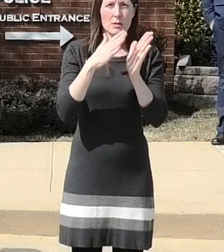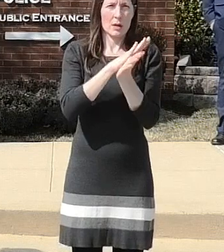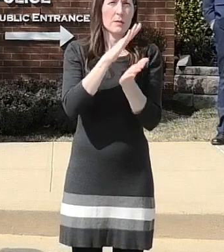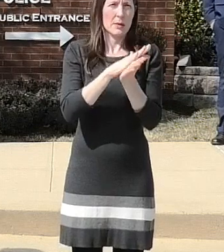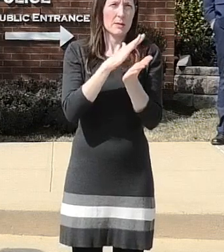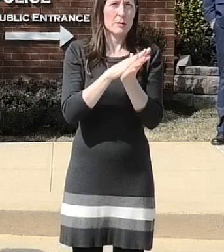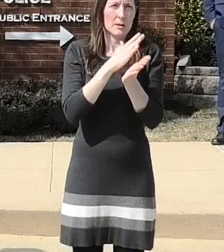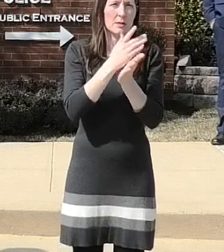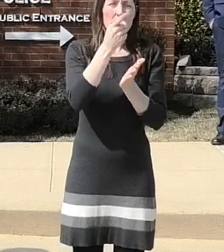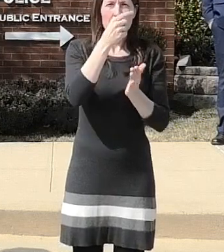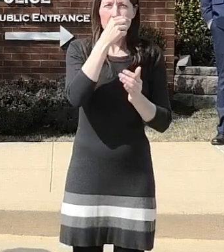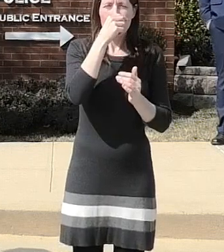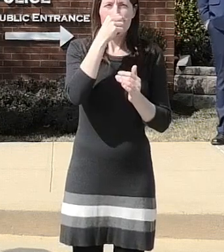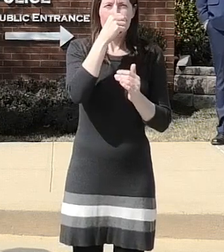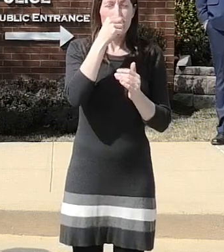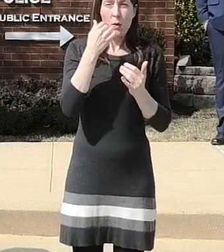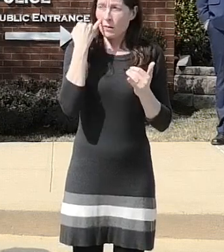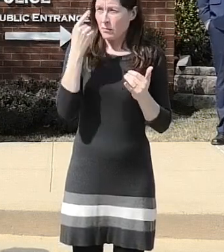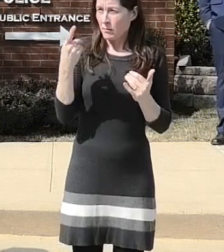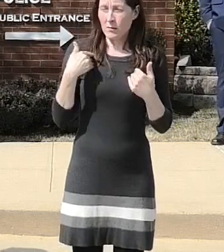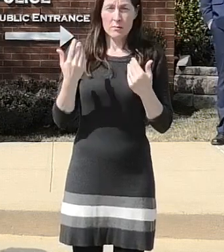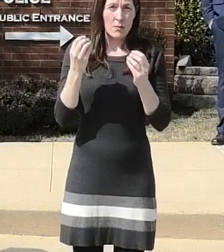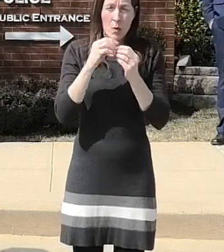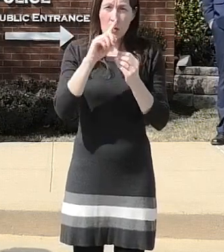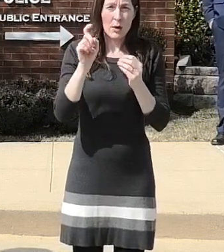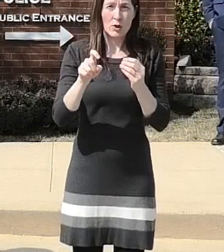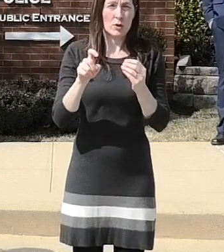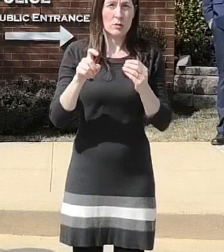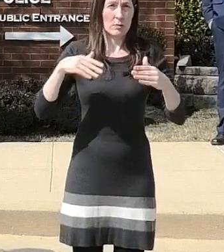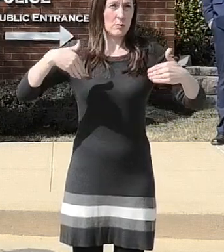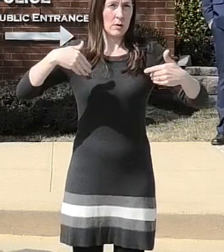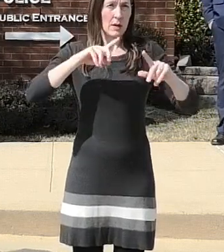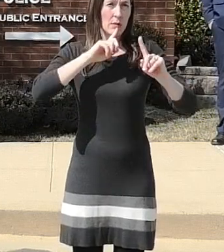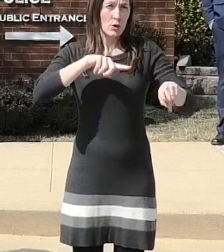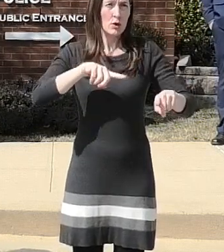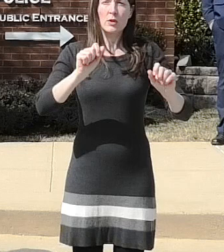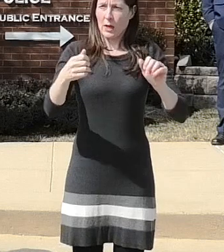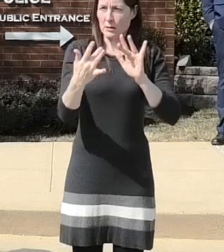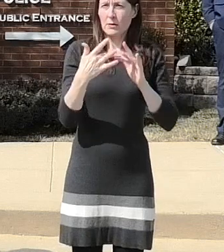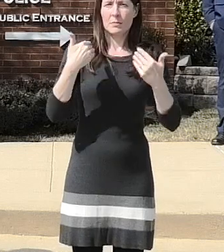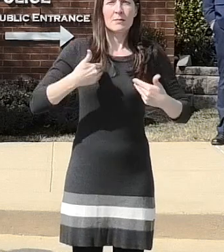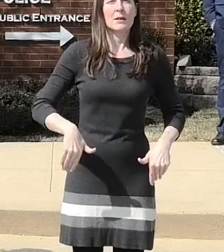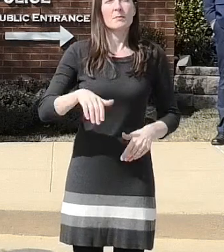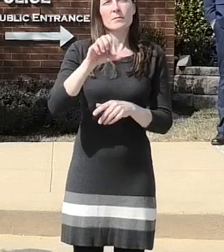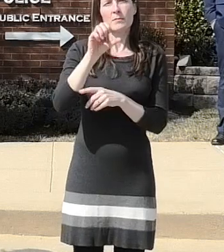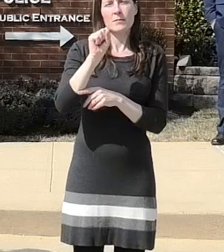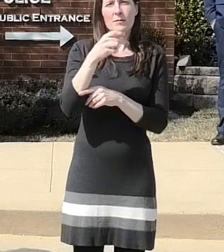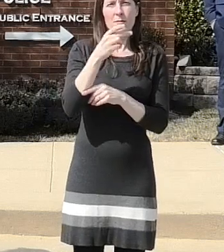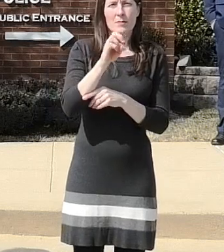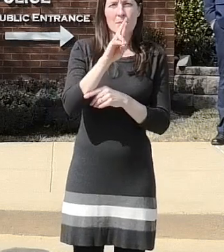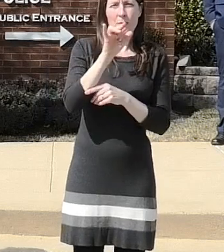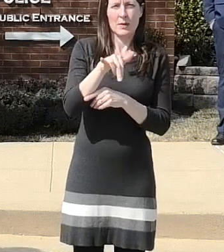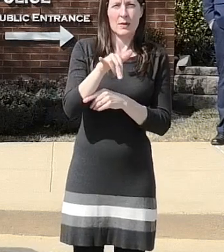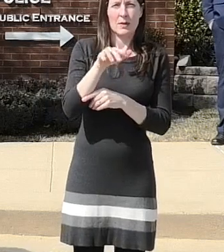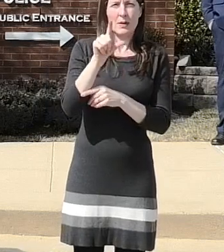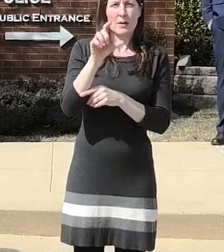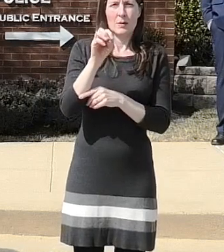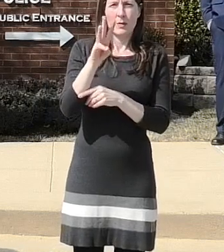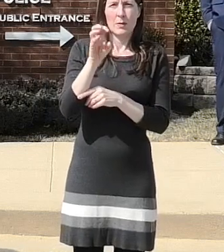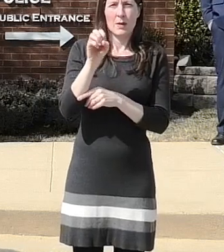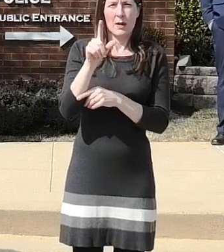um if you have any additional questions that you couldn't get answered here you can contact me i'm sherry llewellyn howard county police pio